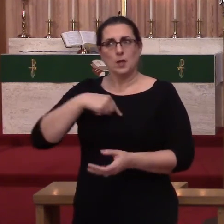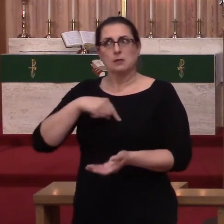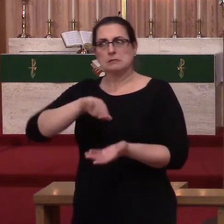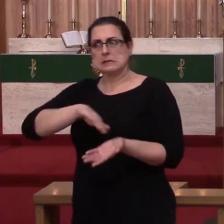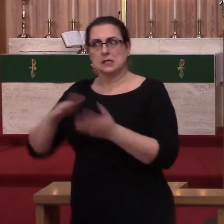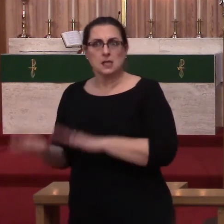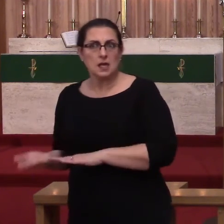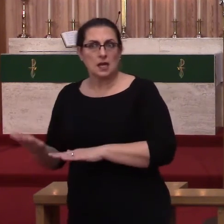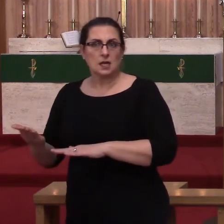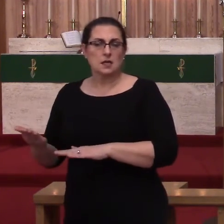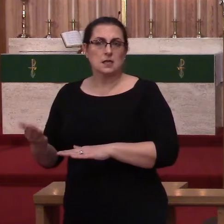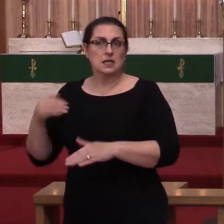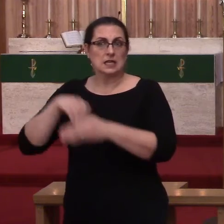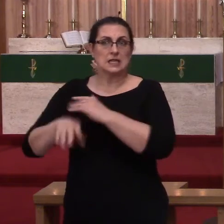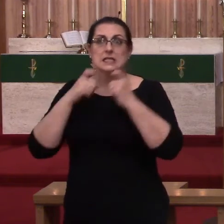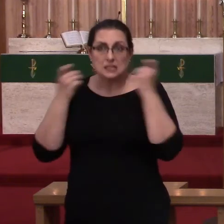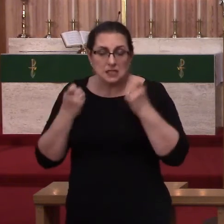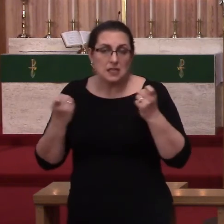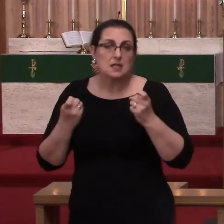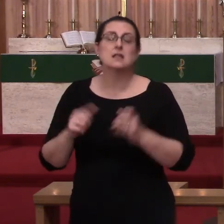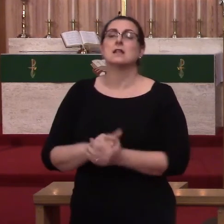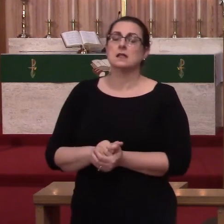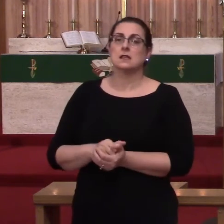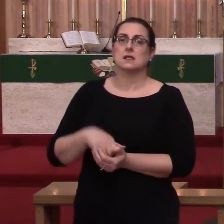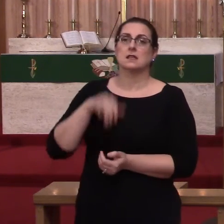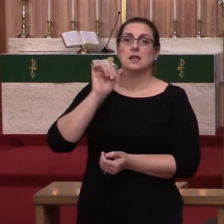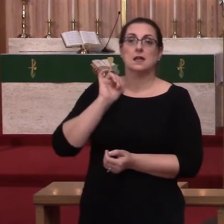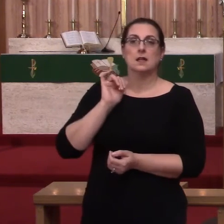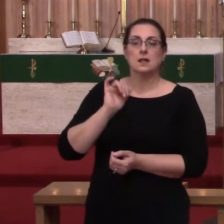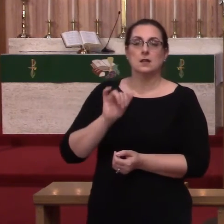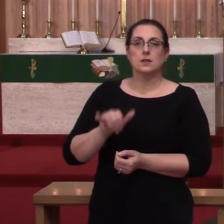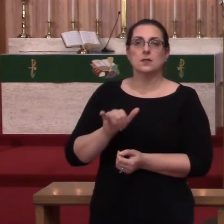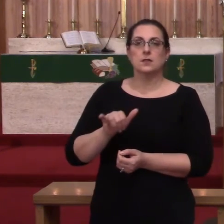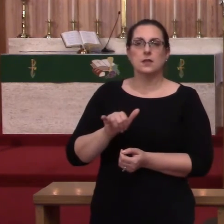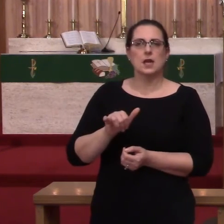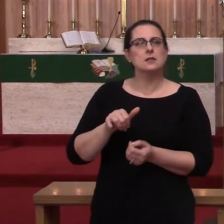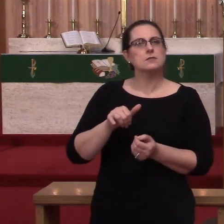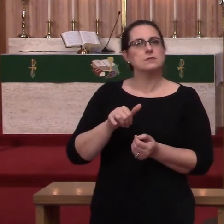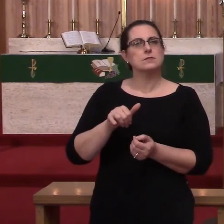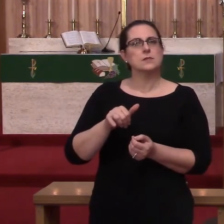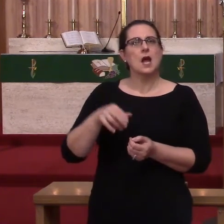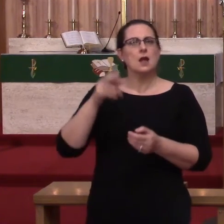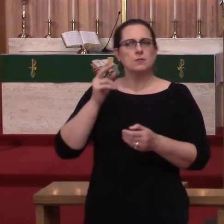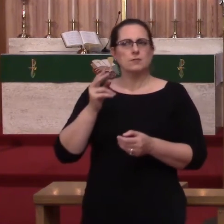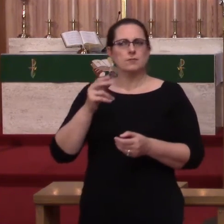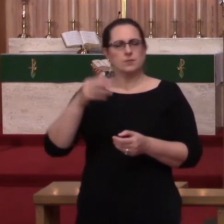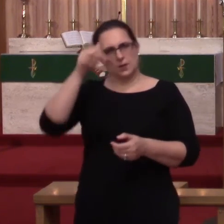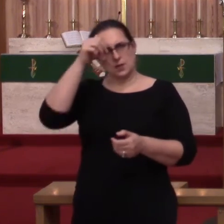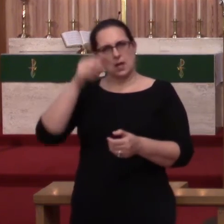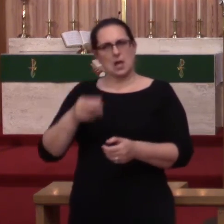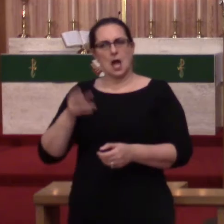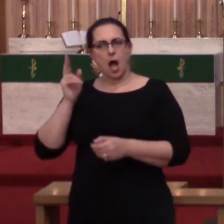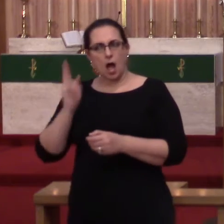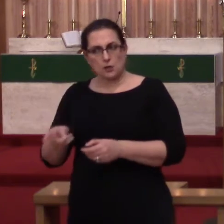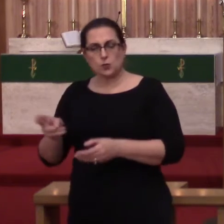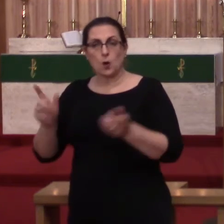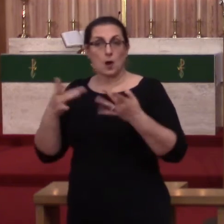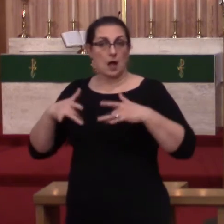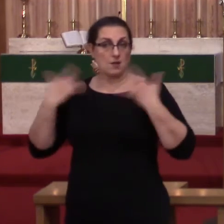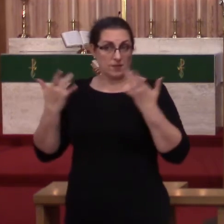beauty of the third article of the Creed is that it takes a historical event, such as the death and resurrection of Christ, and it